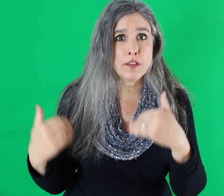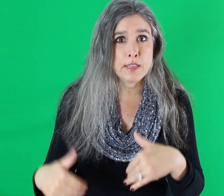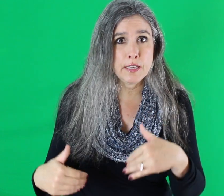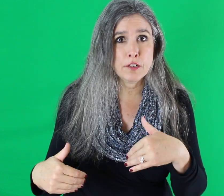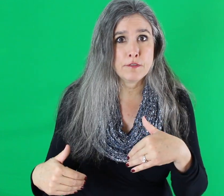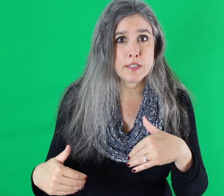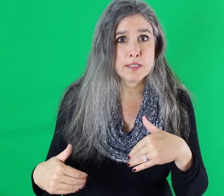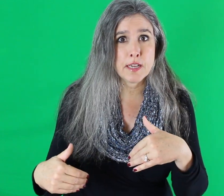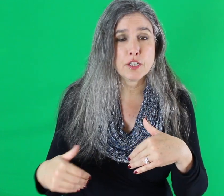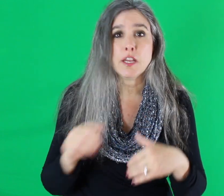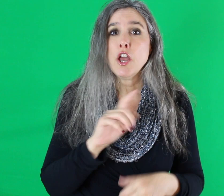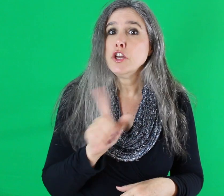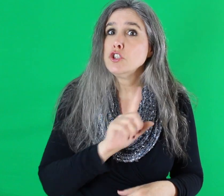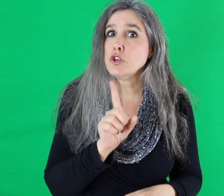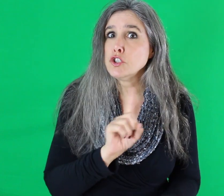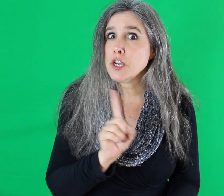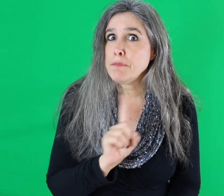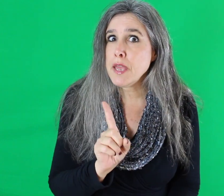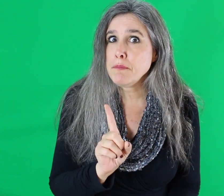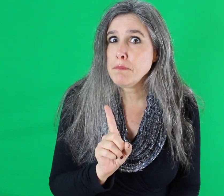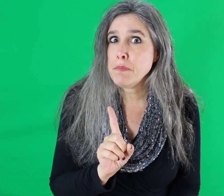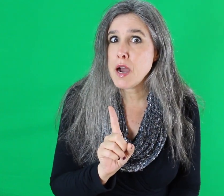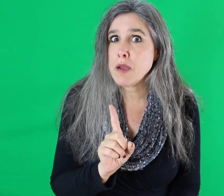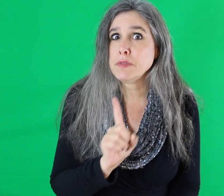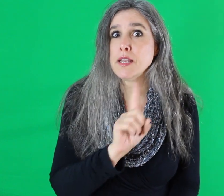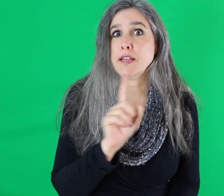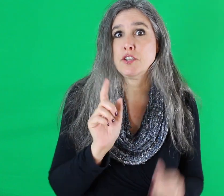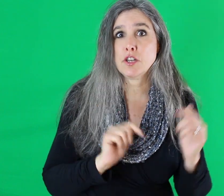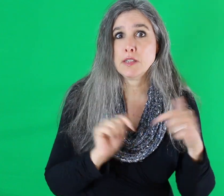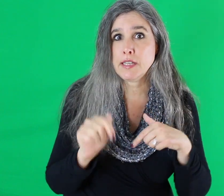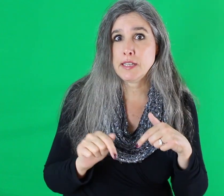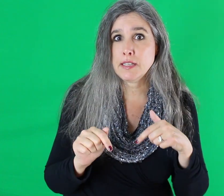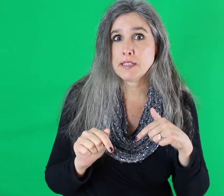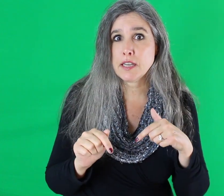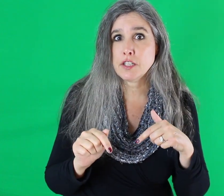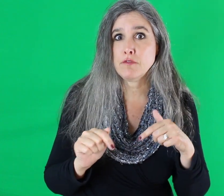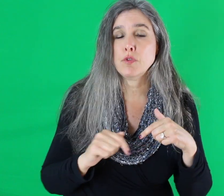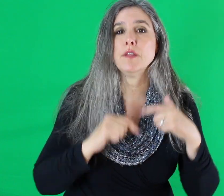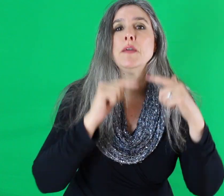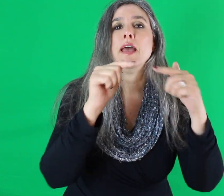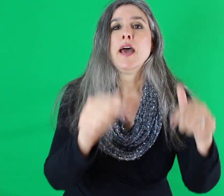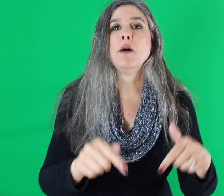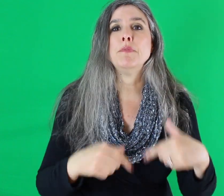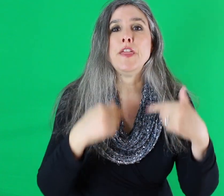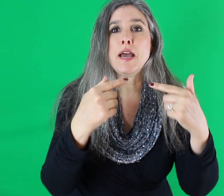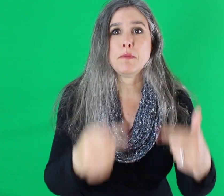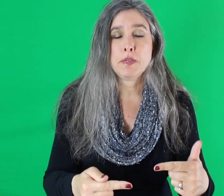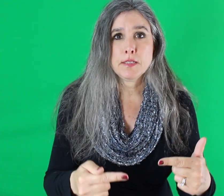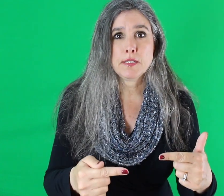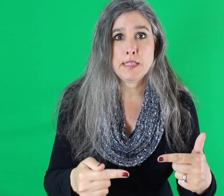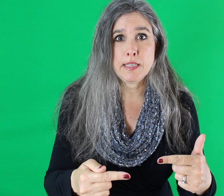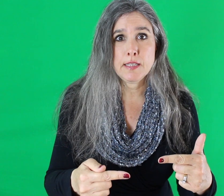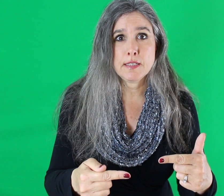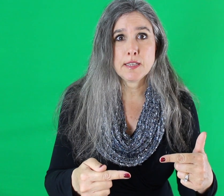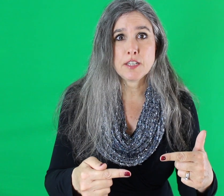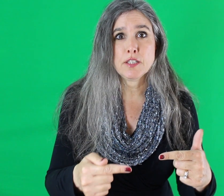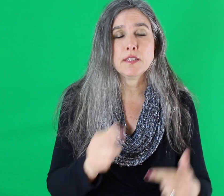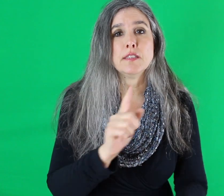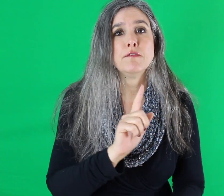the leader of the discussion. Don't jump in, moms, and start leading the discussion for them. Help them to lead the discussion. This is